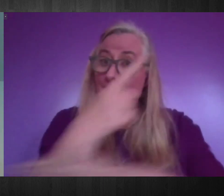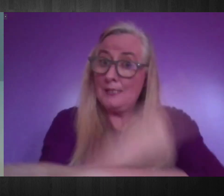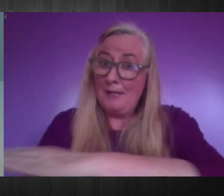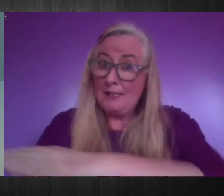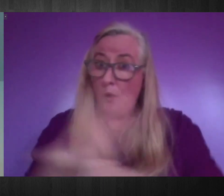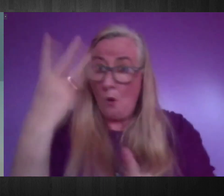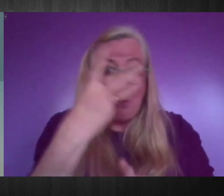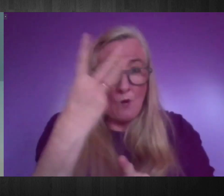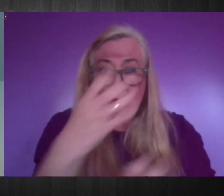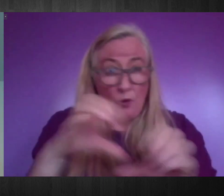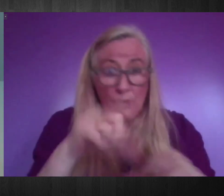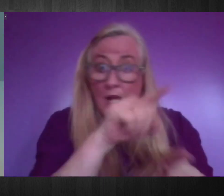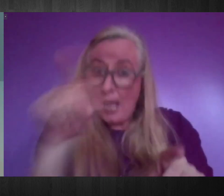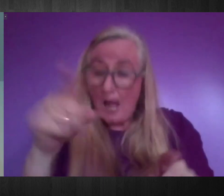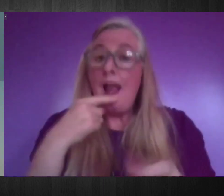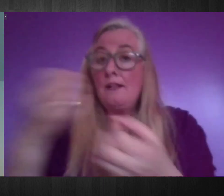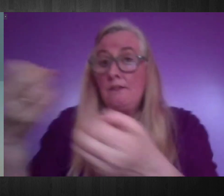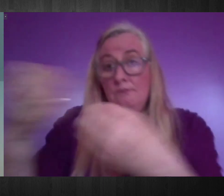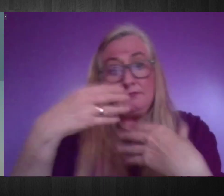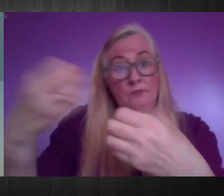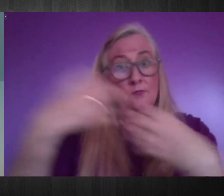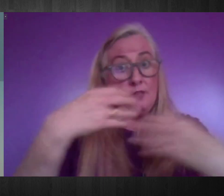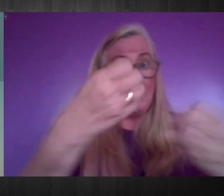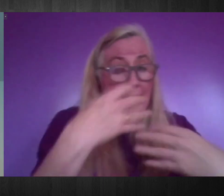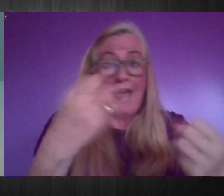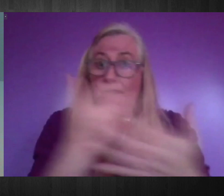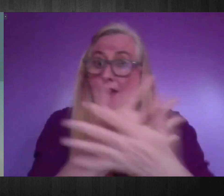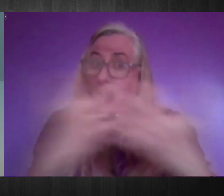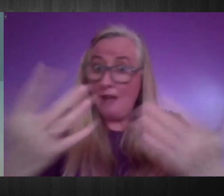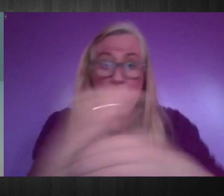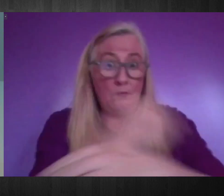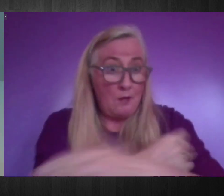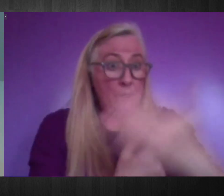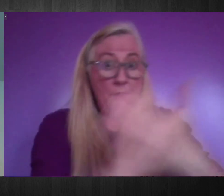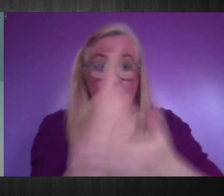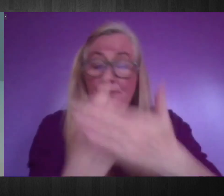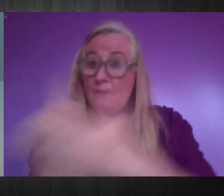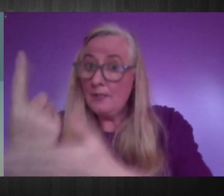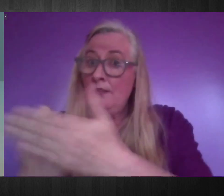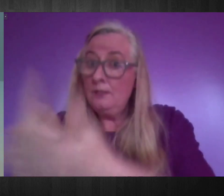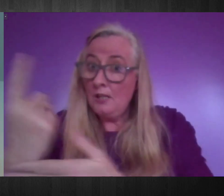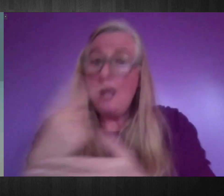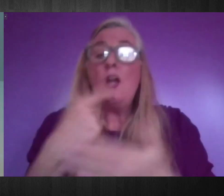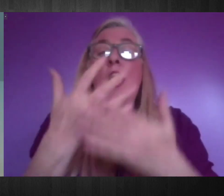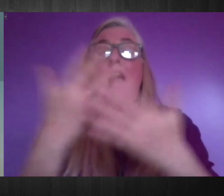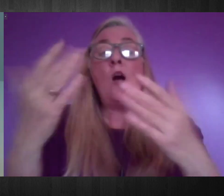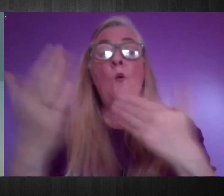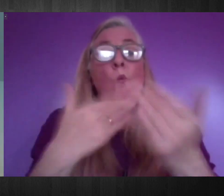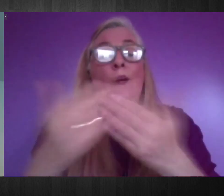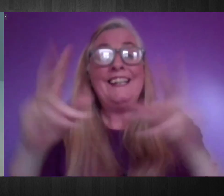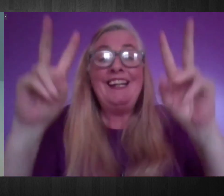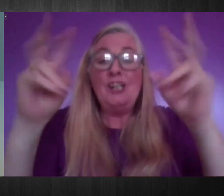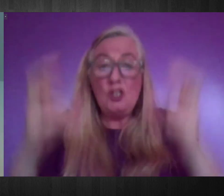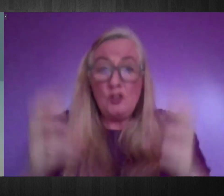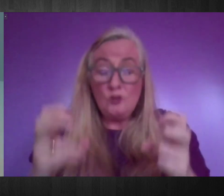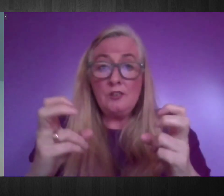has informed the Commission of the many issues arising. Issues that have surfaced and are of concern to the Commission